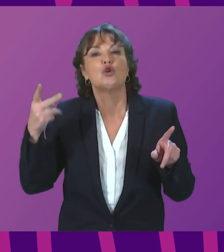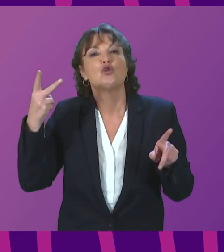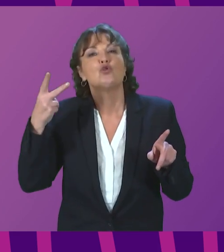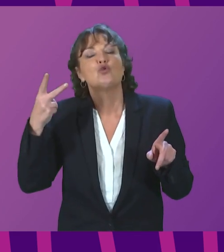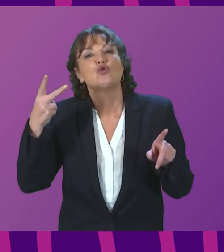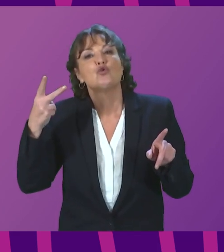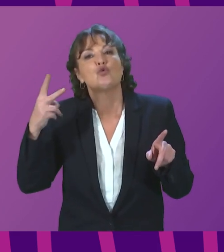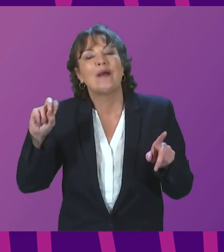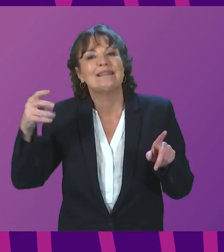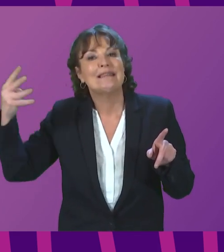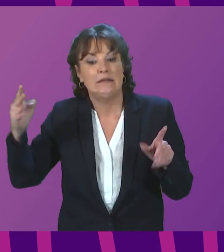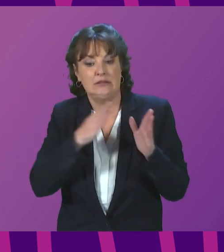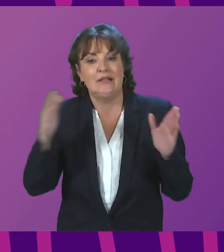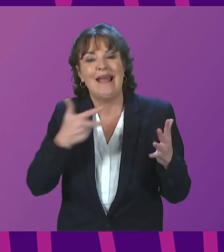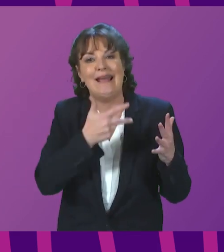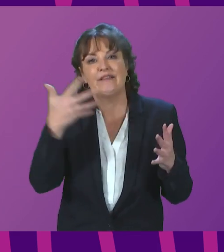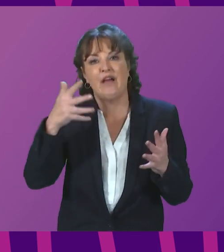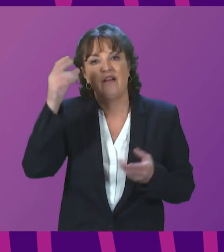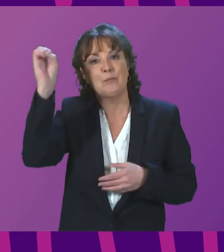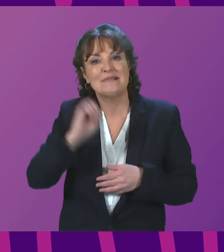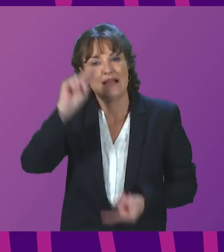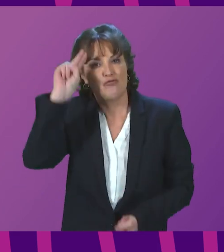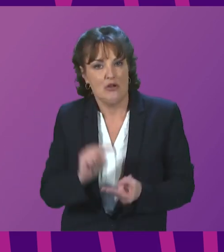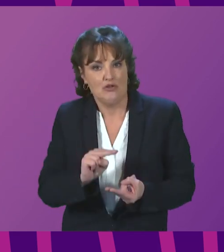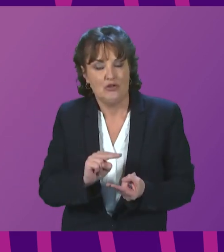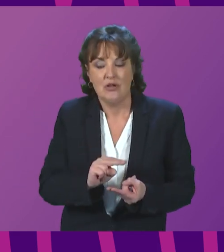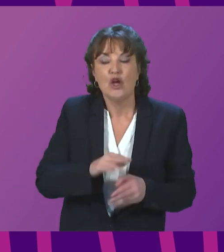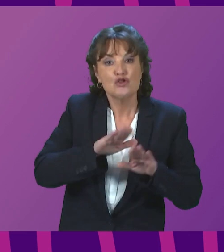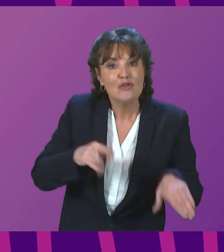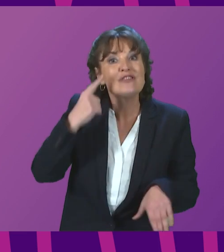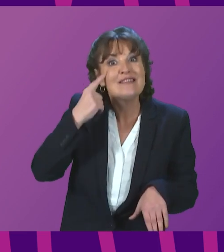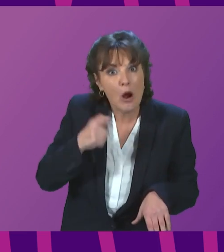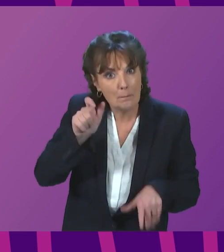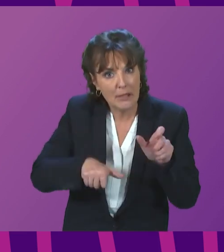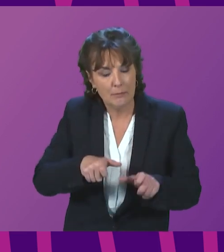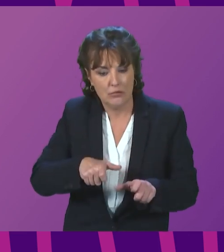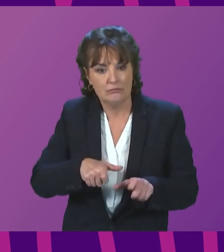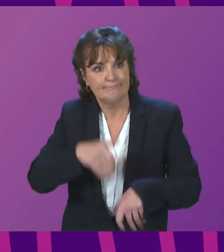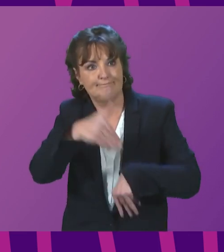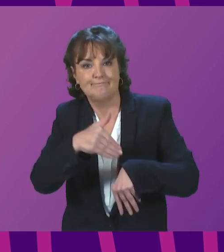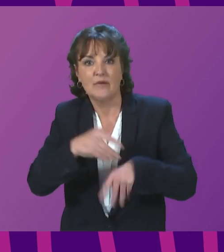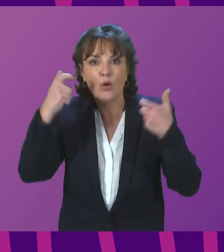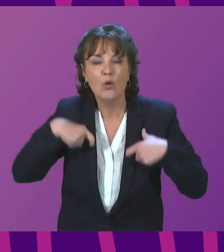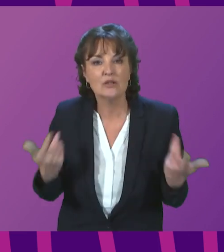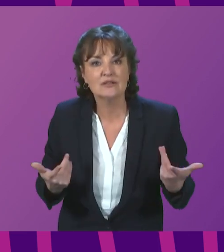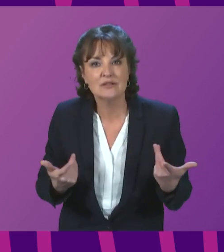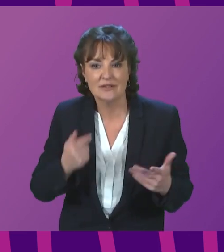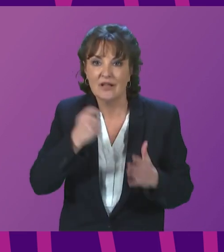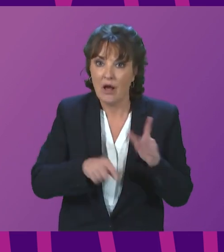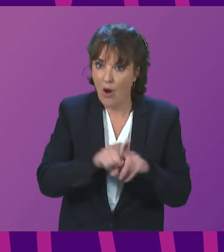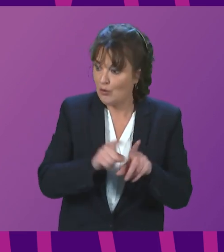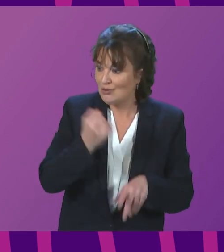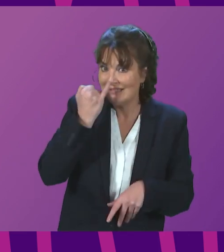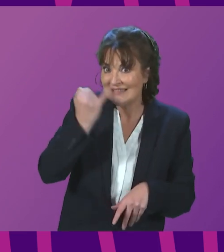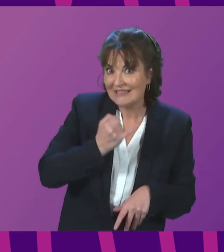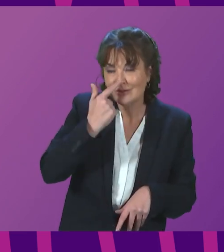there was an 85 per cent reduction in the number of children and young people prosecuted in courts and a 93 per cent reduction in 16 and